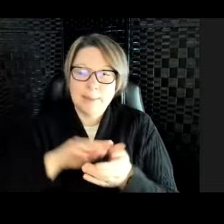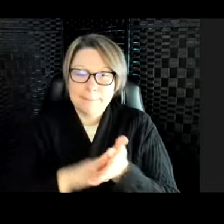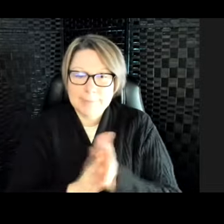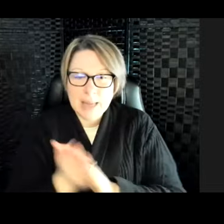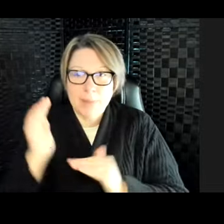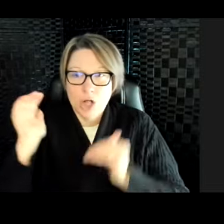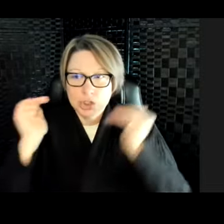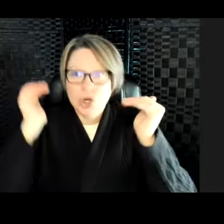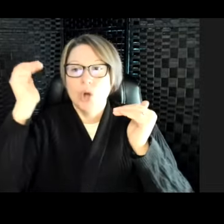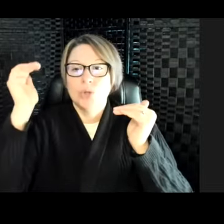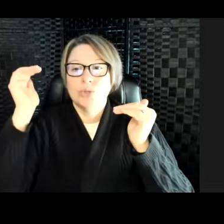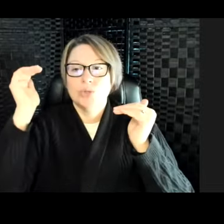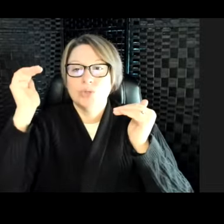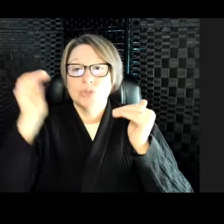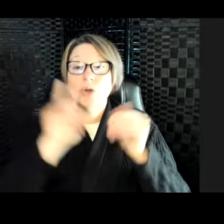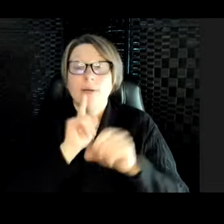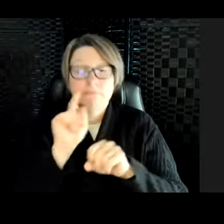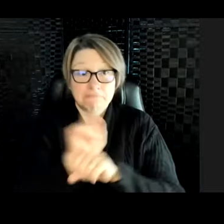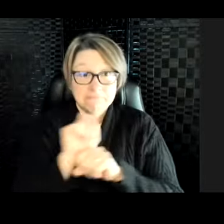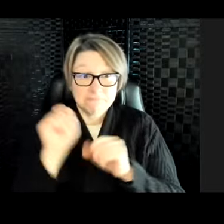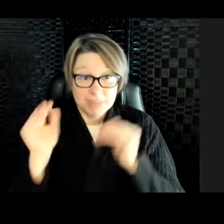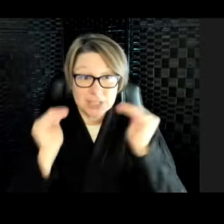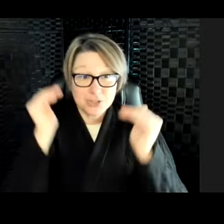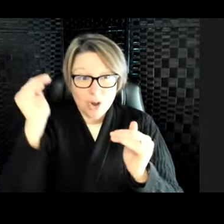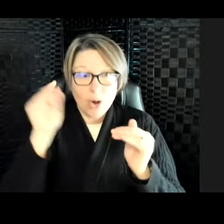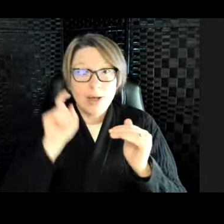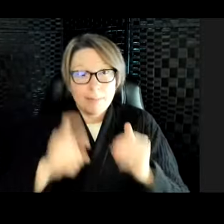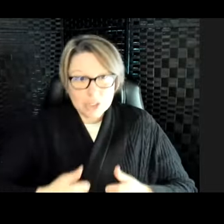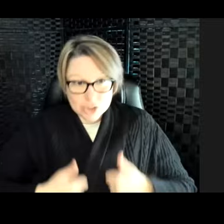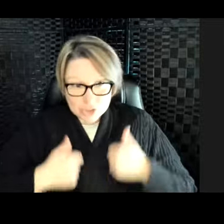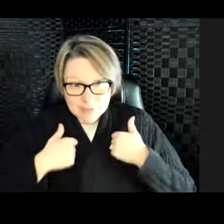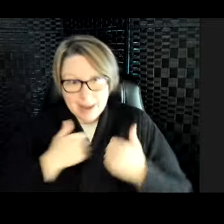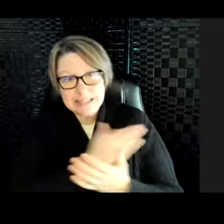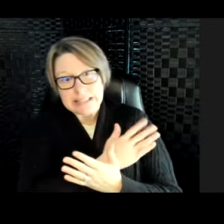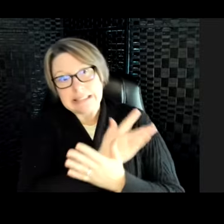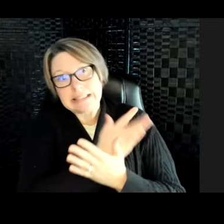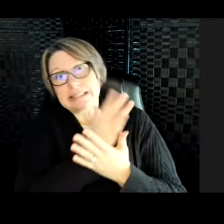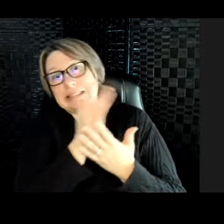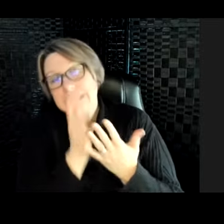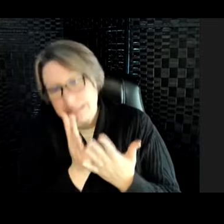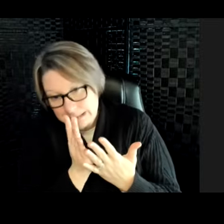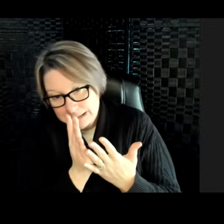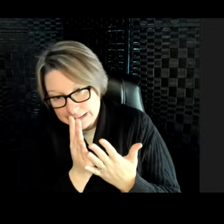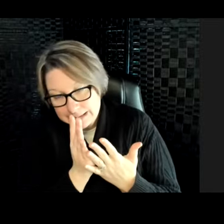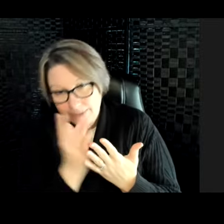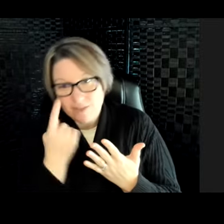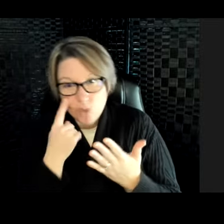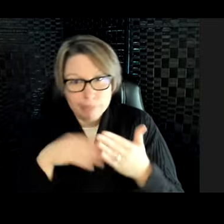when they are an adult, they have to have survived that whole time in order to have any babies. So, it's just a very slow